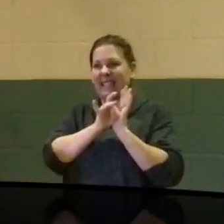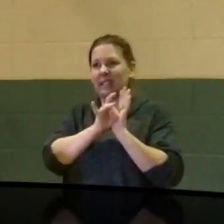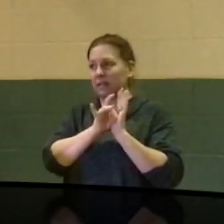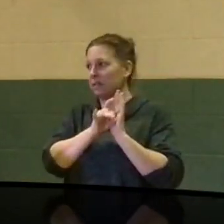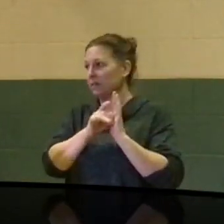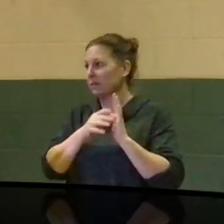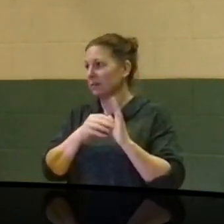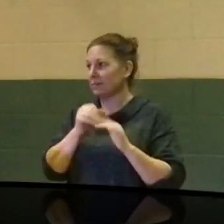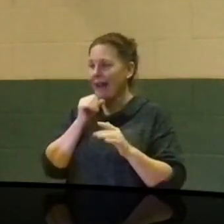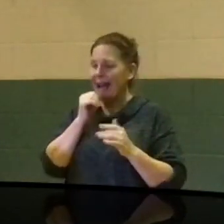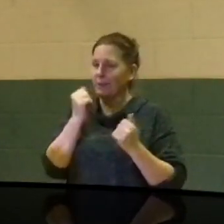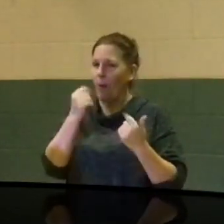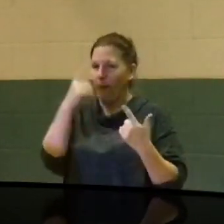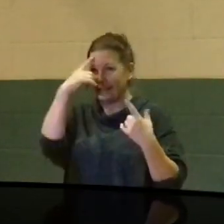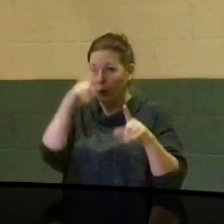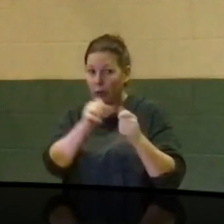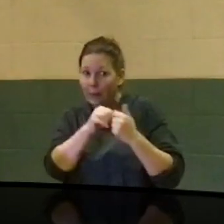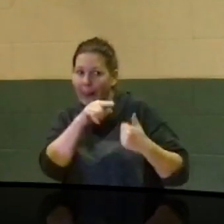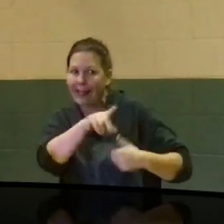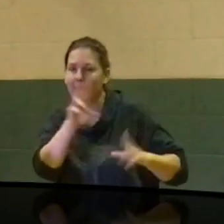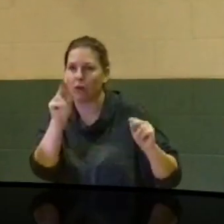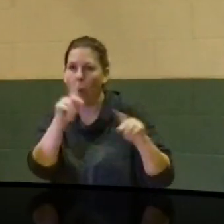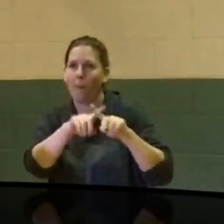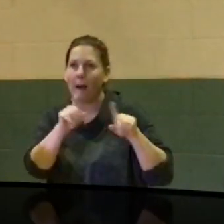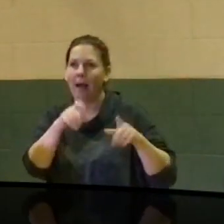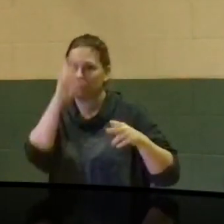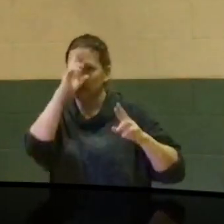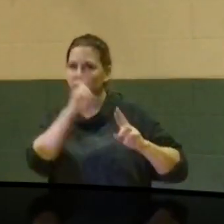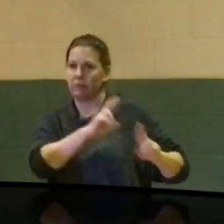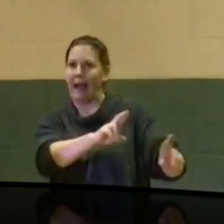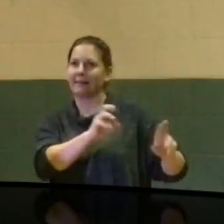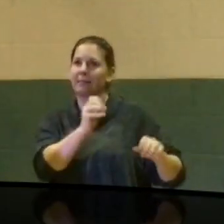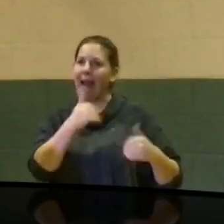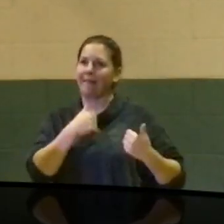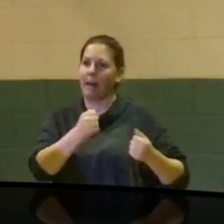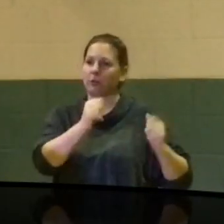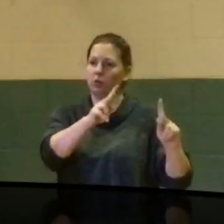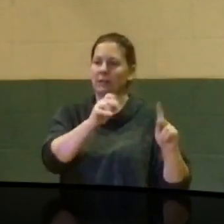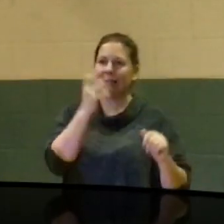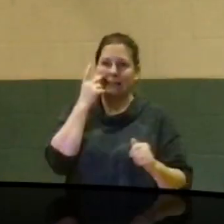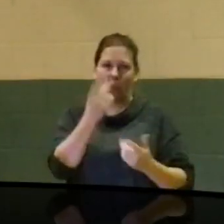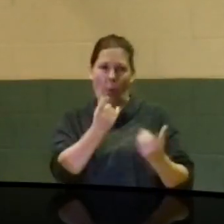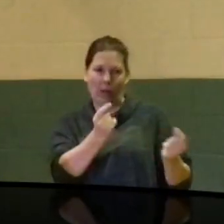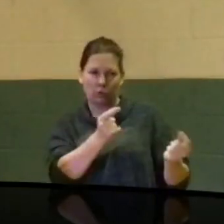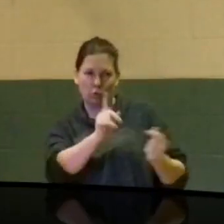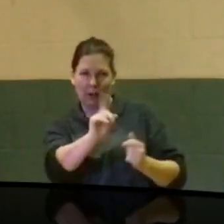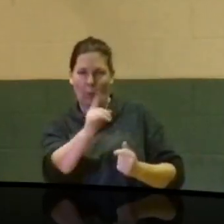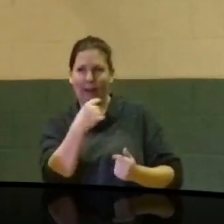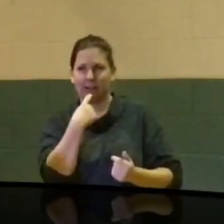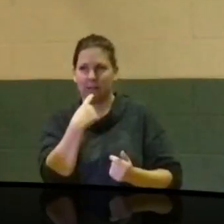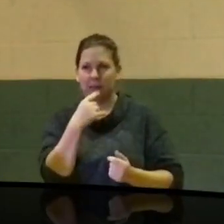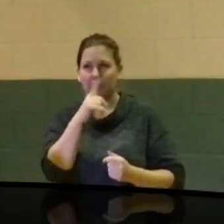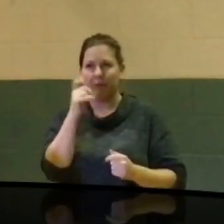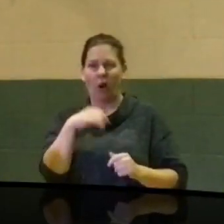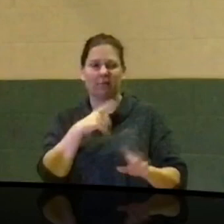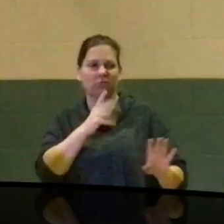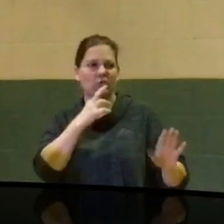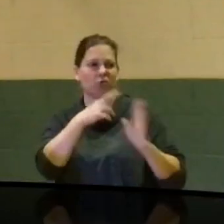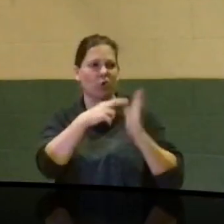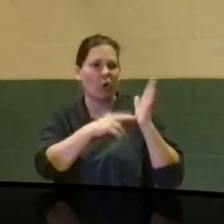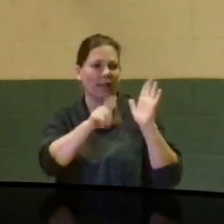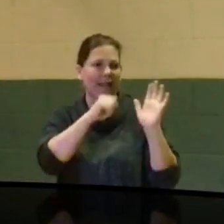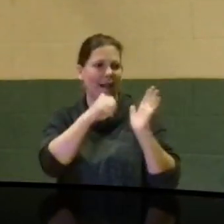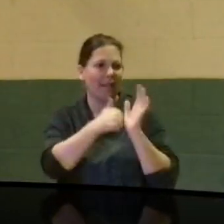I don't always agree with them. But let me give them the opportunity to see where they're going before I throw a rule on them.